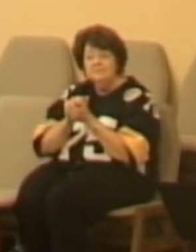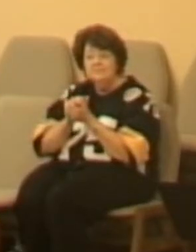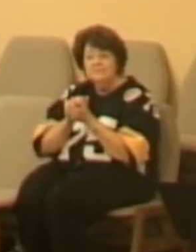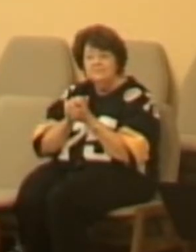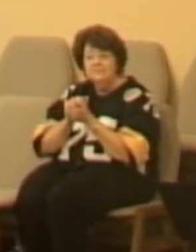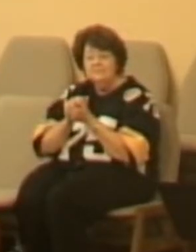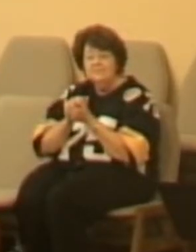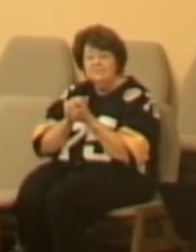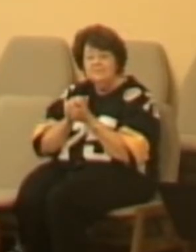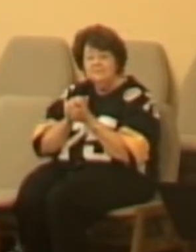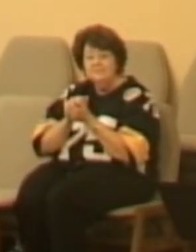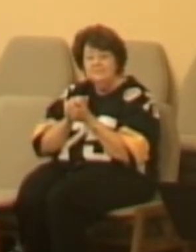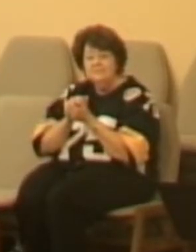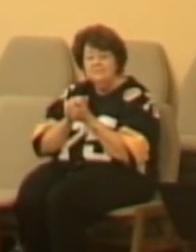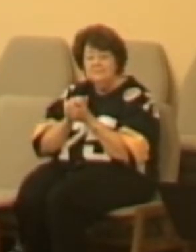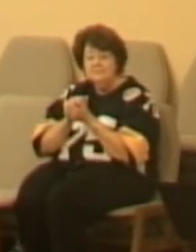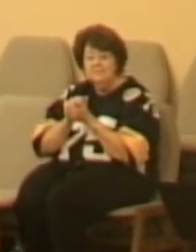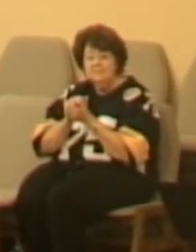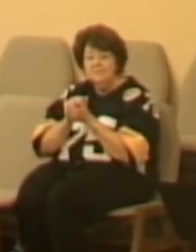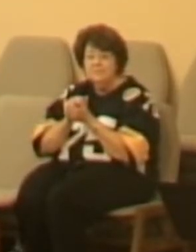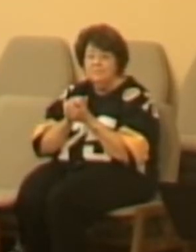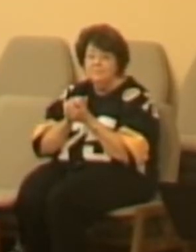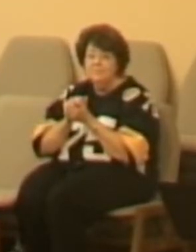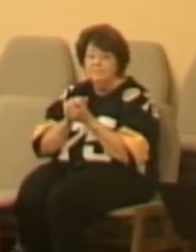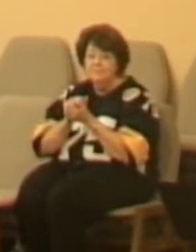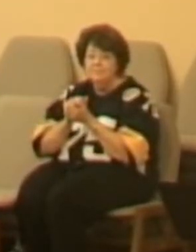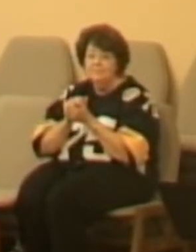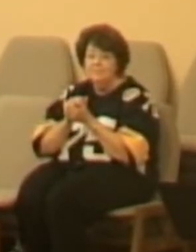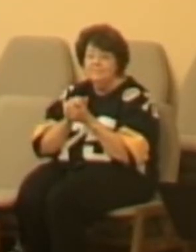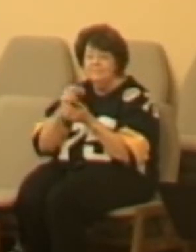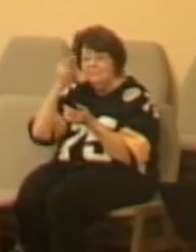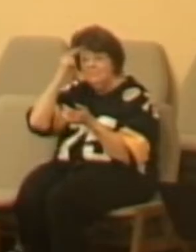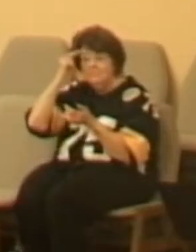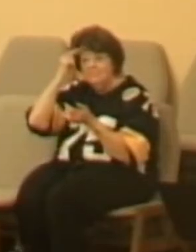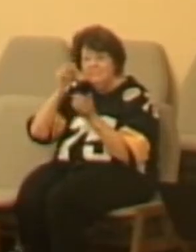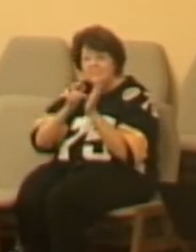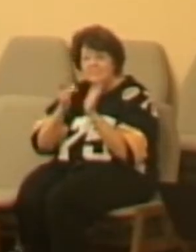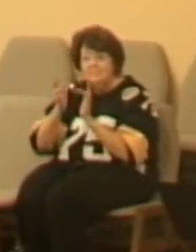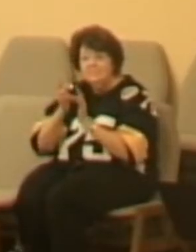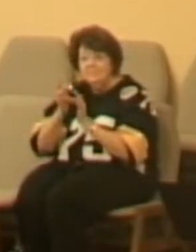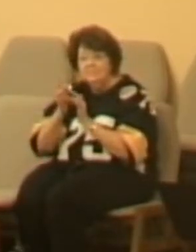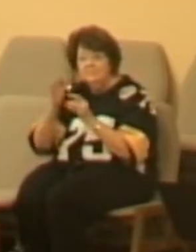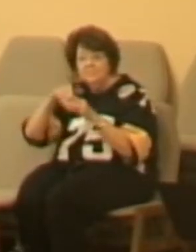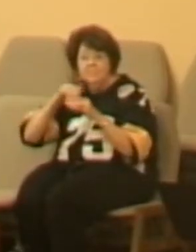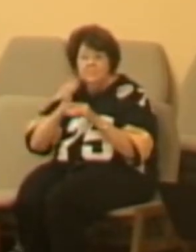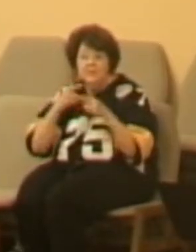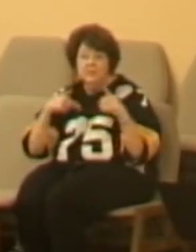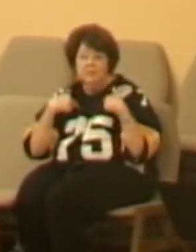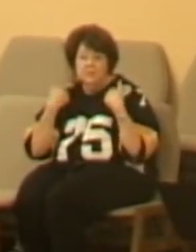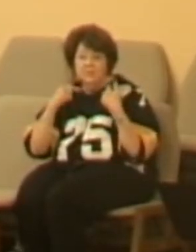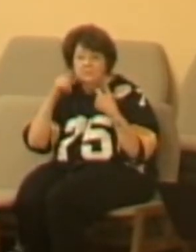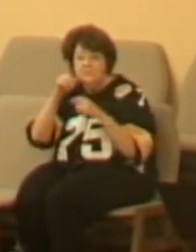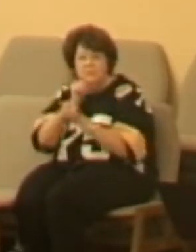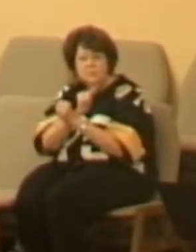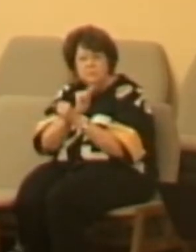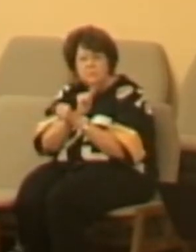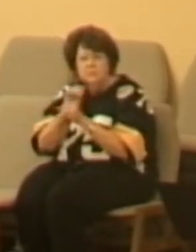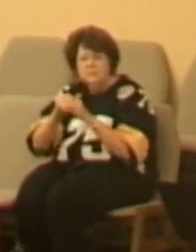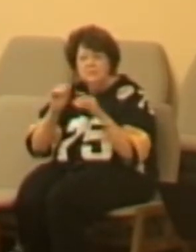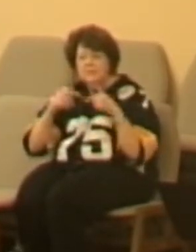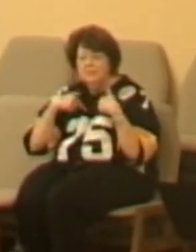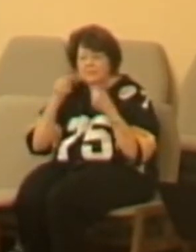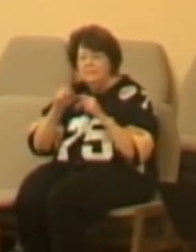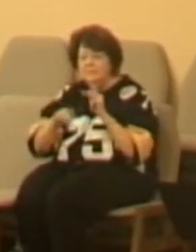He wants us to be like him. The reason that he is present in our life, the reason that he is working in the lives of people